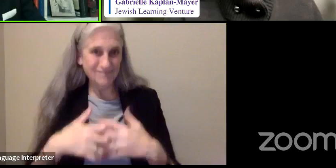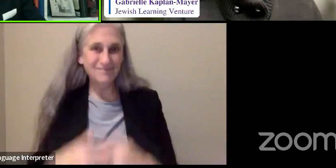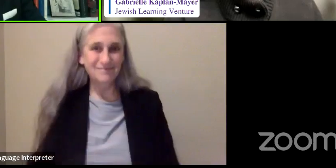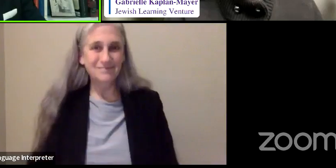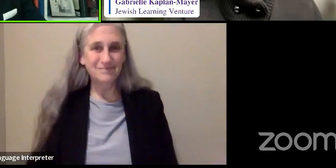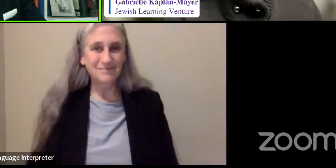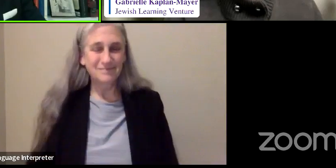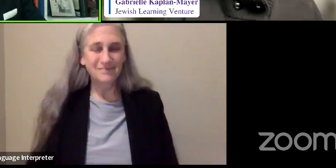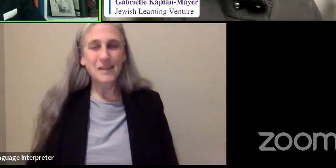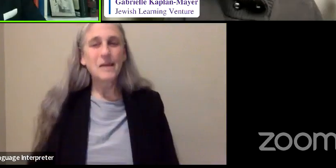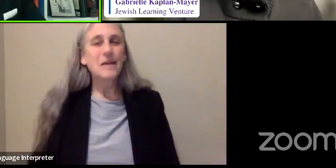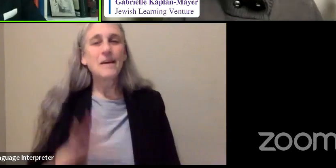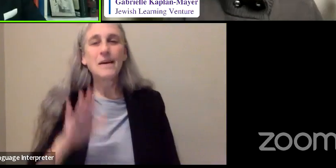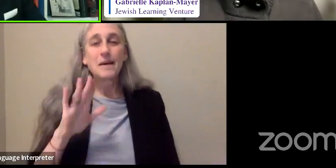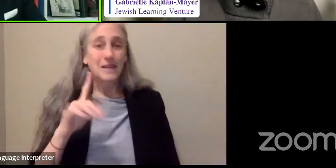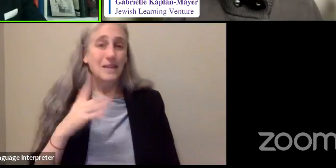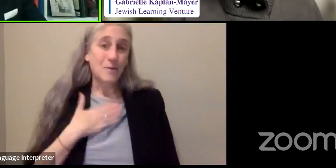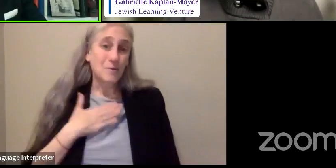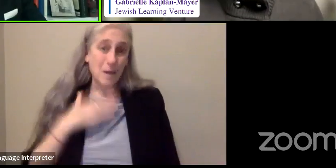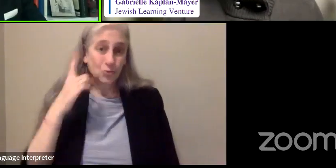But it was a dream.